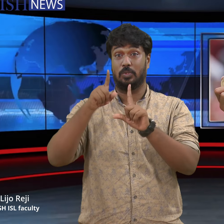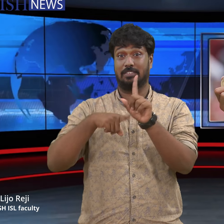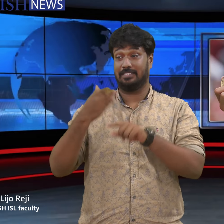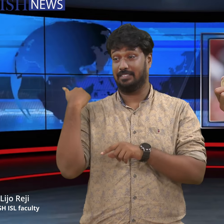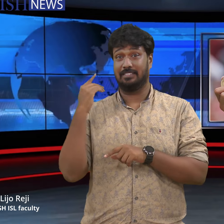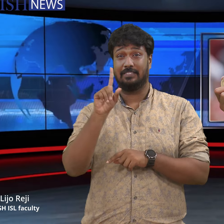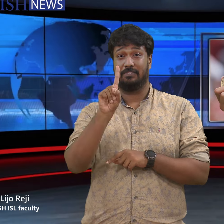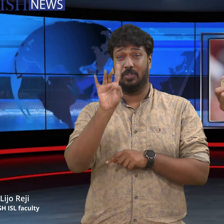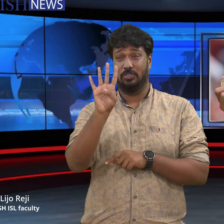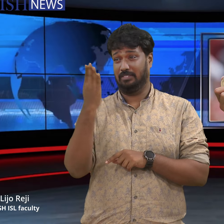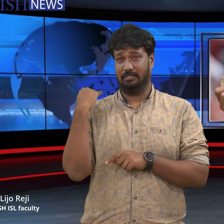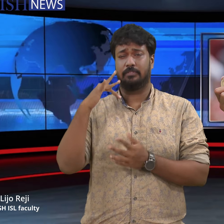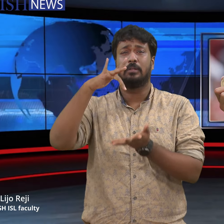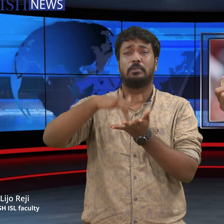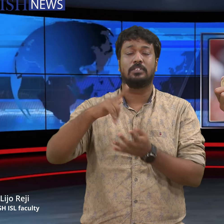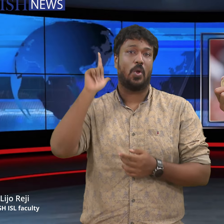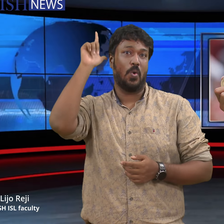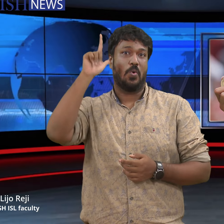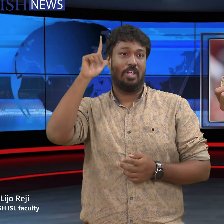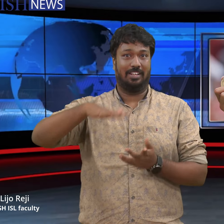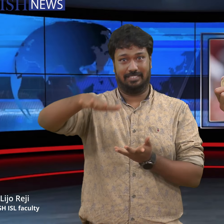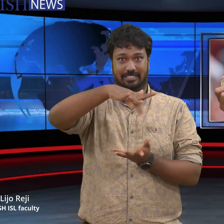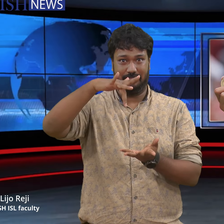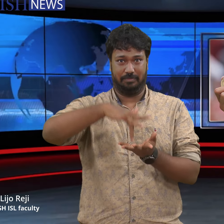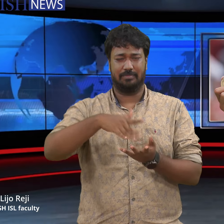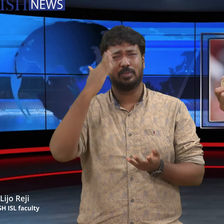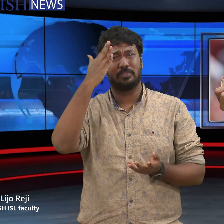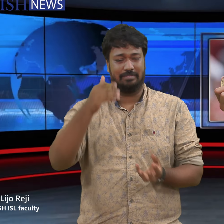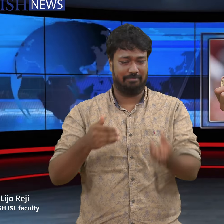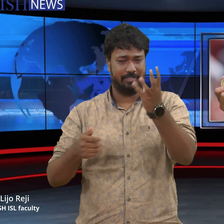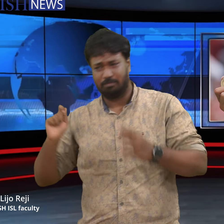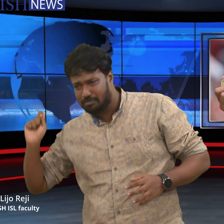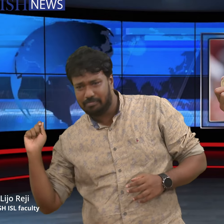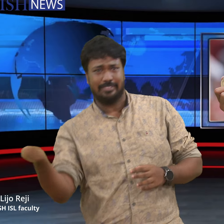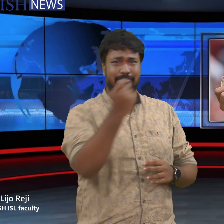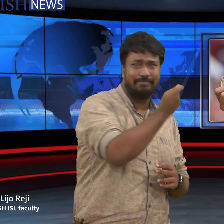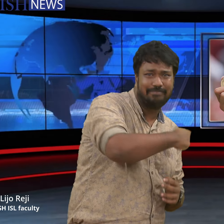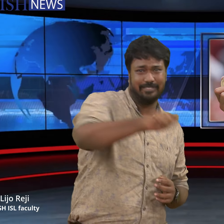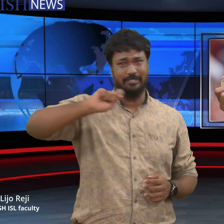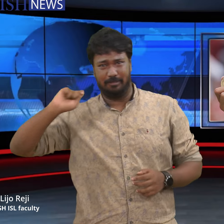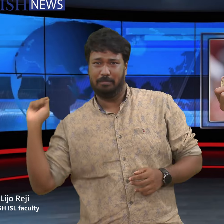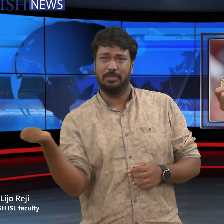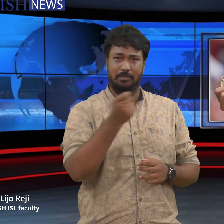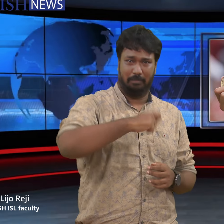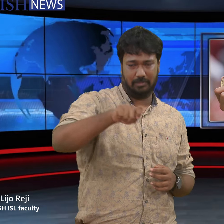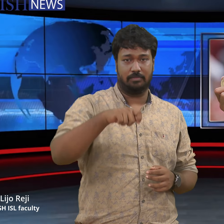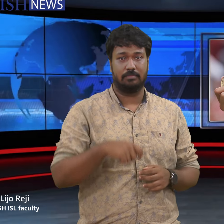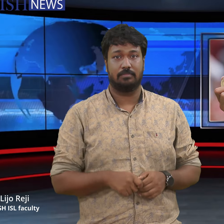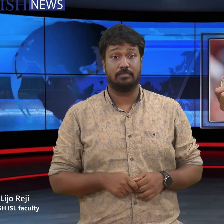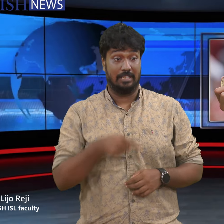Spain's Carlos Alcares wins Wimbledon by beating Serbia's Novak Djokovic and now owns four Grand Slum titles